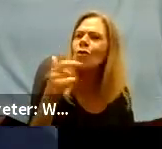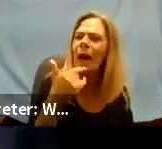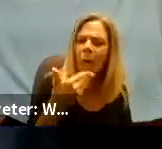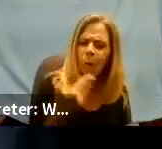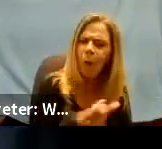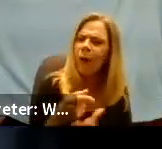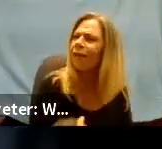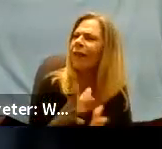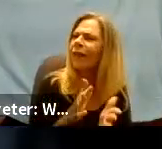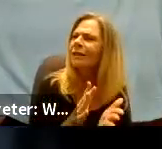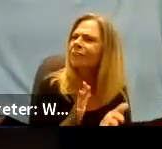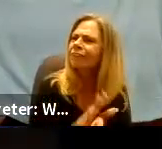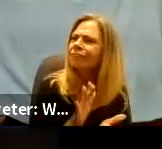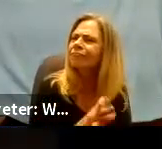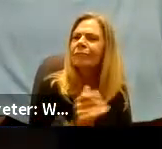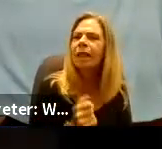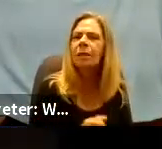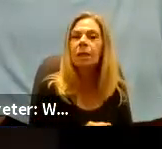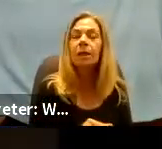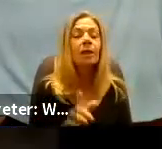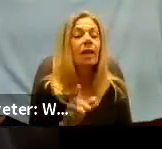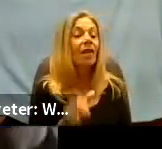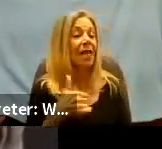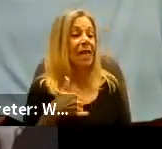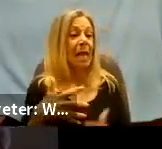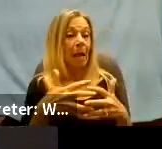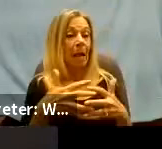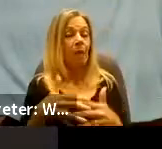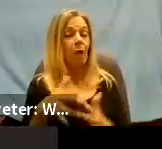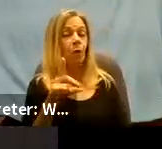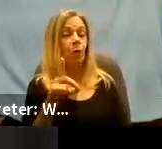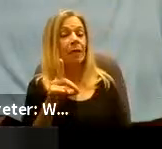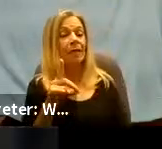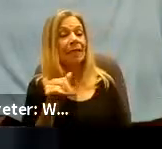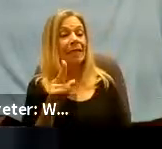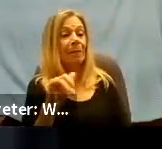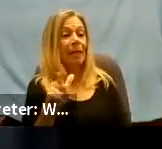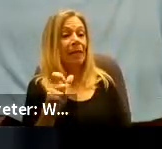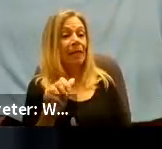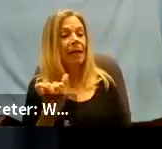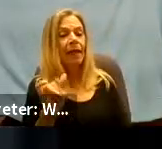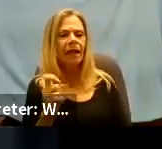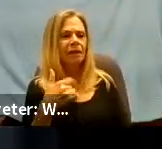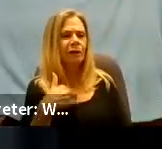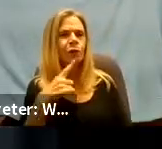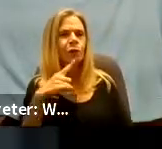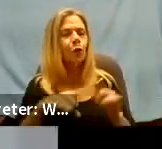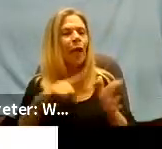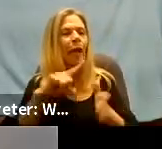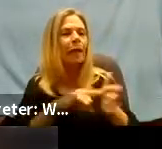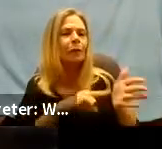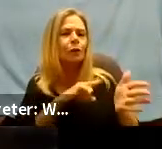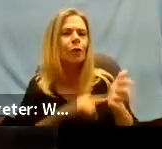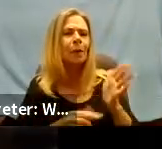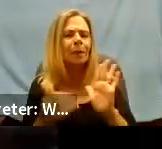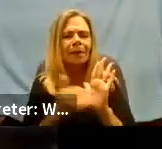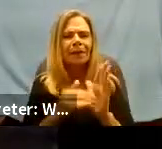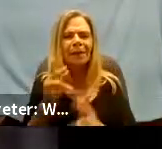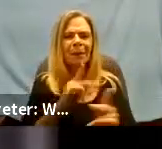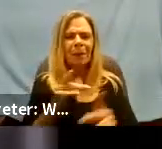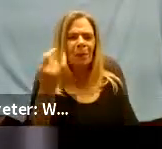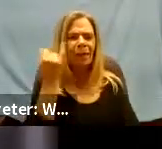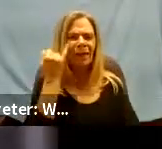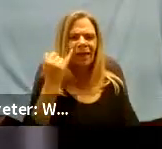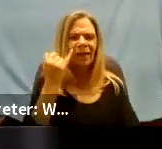forgotten. Americans with Disabilities Act says that you can't discriminate against people simply because they don't look like you. The